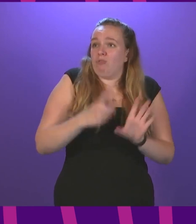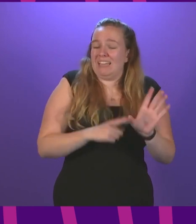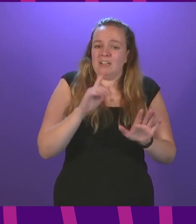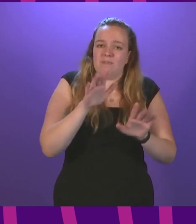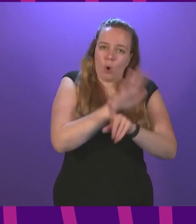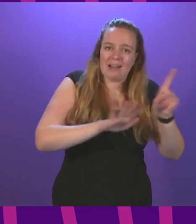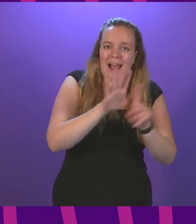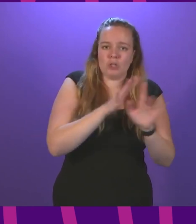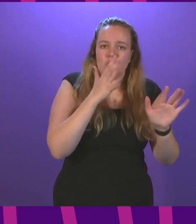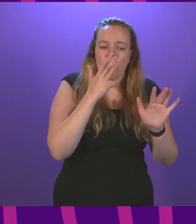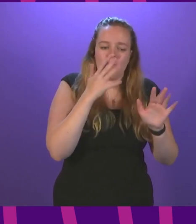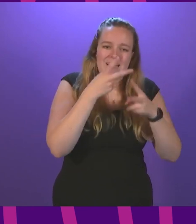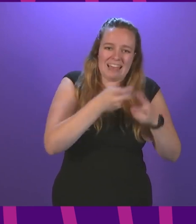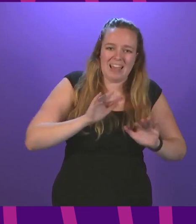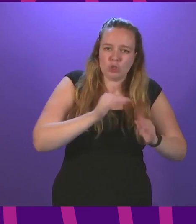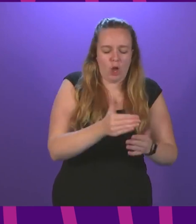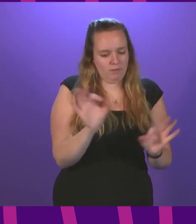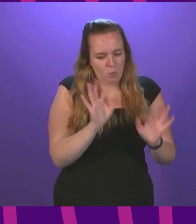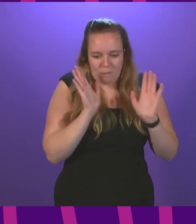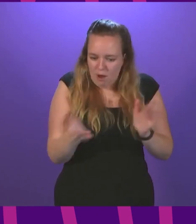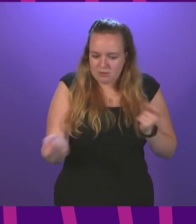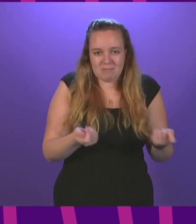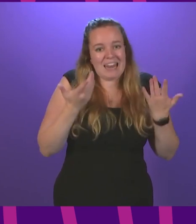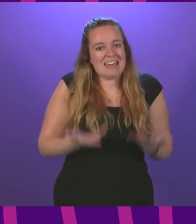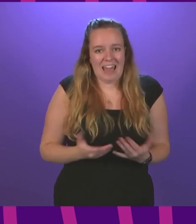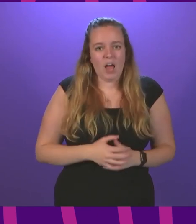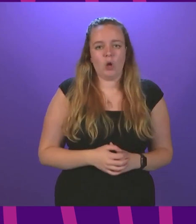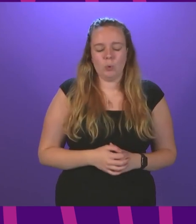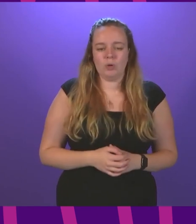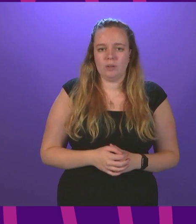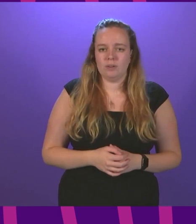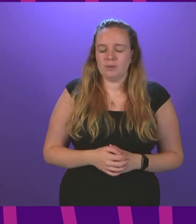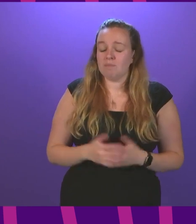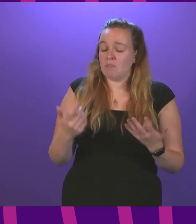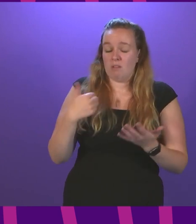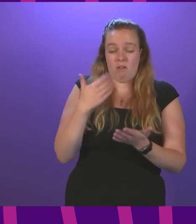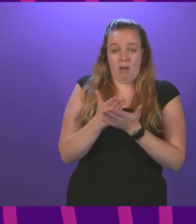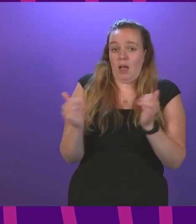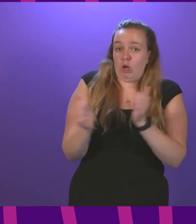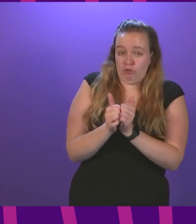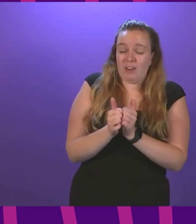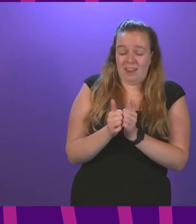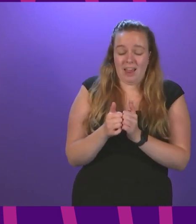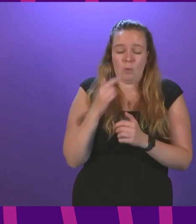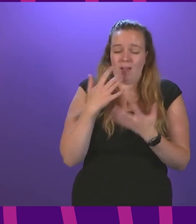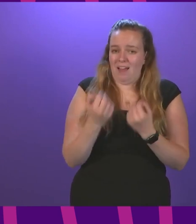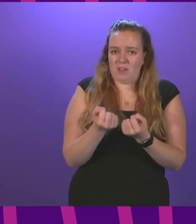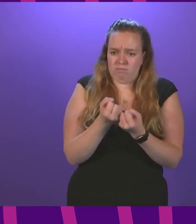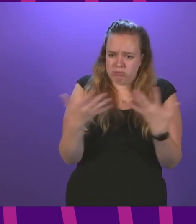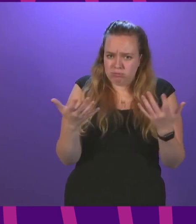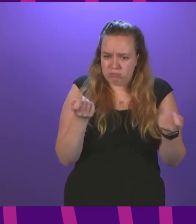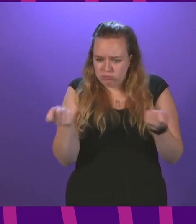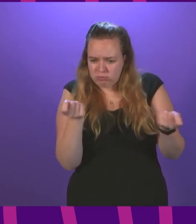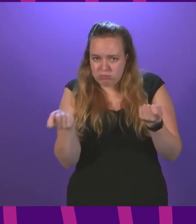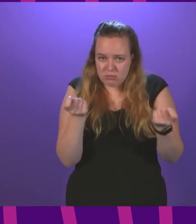care service we must tackle this problem now first minister i agree and we are taking a range of actions to